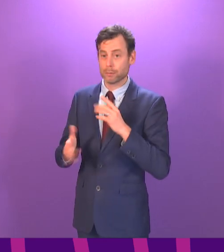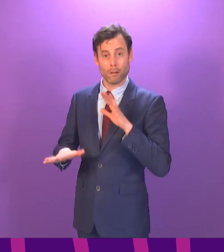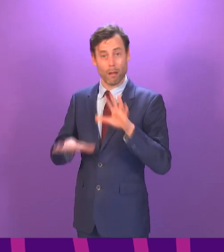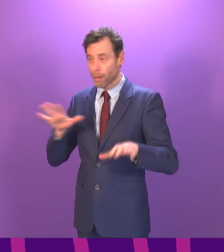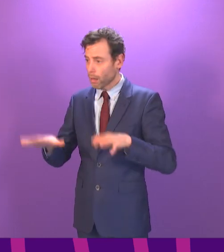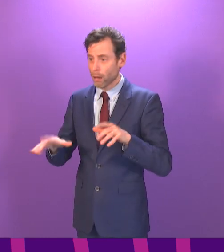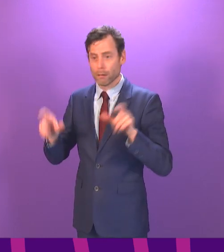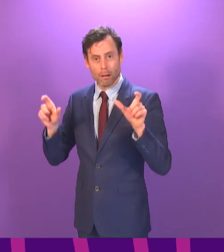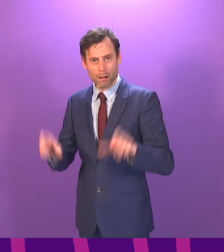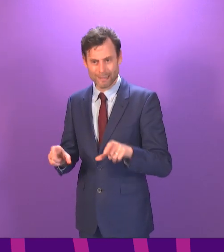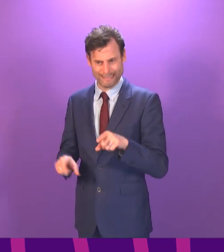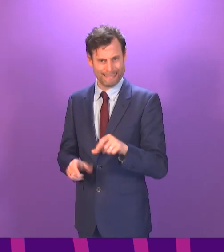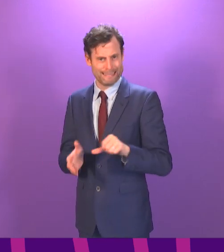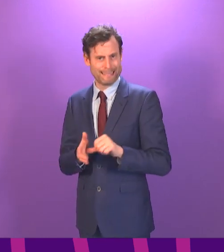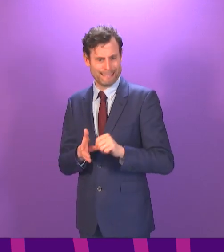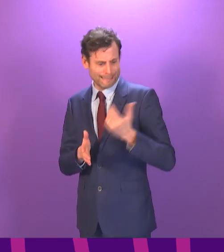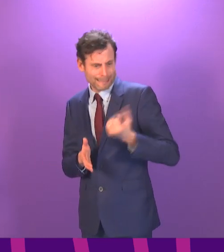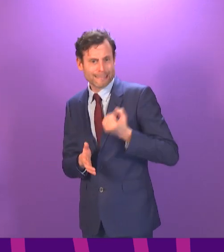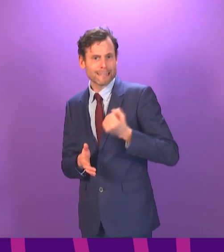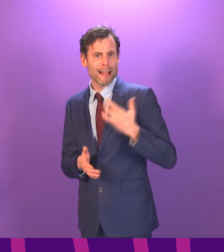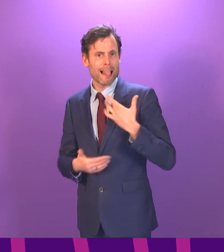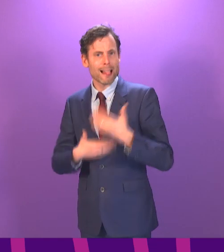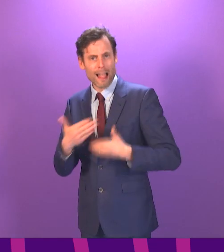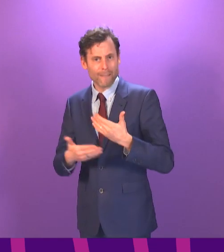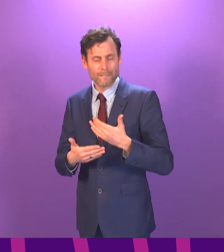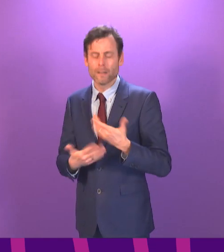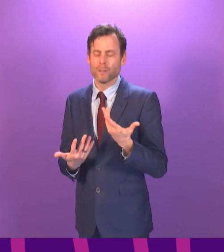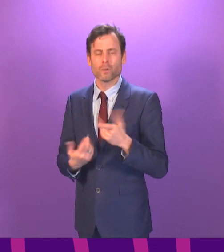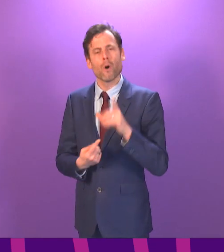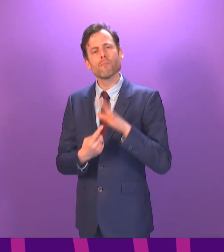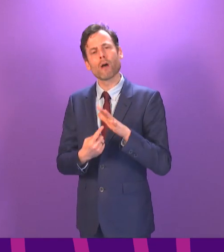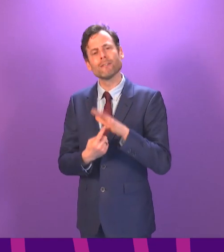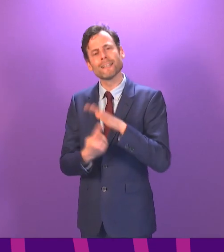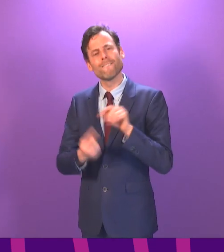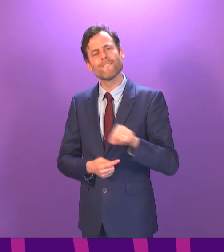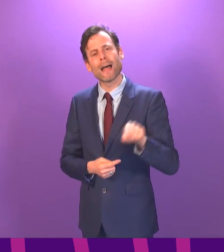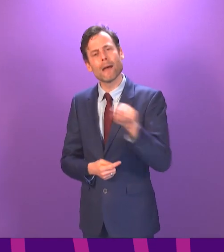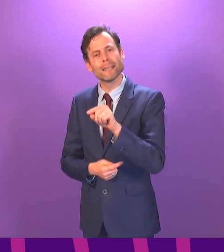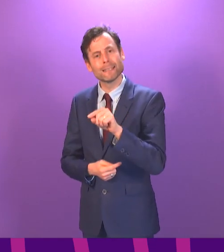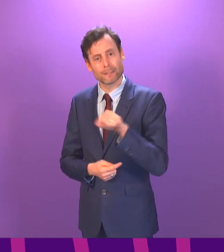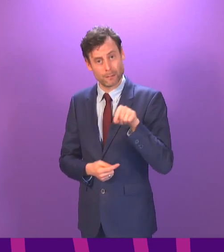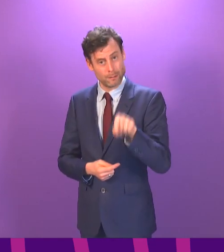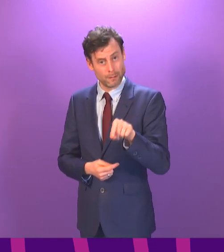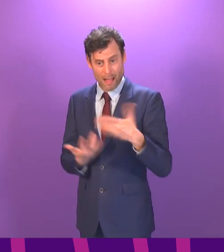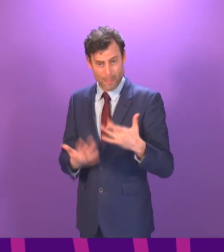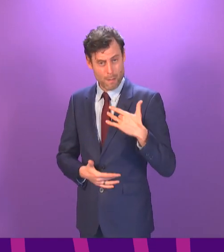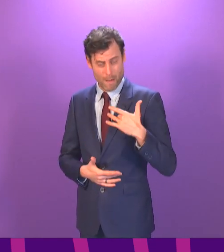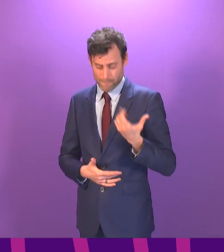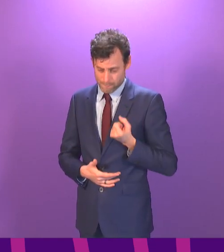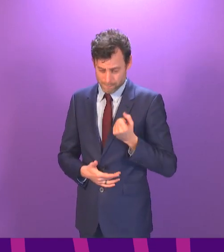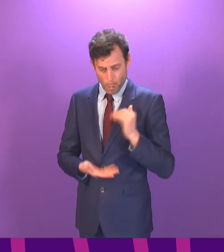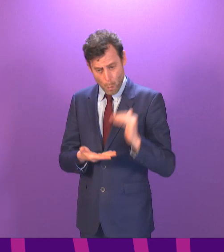Scottish Government is doing to support priority families identified in the Tackling Child Poverty Plan to improve their income